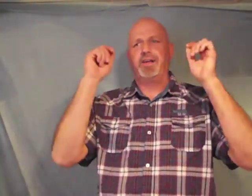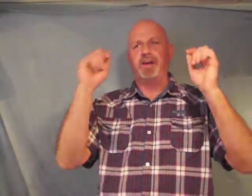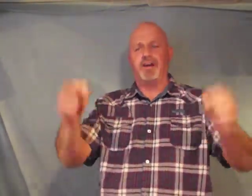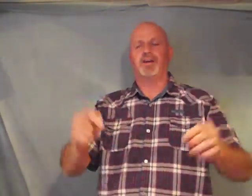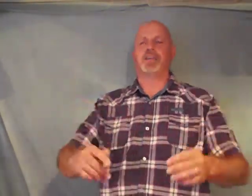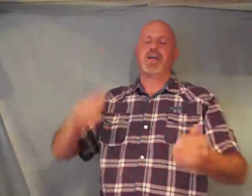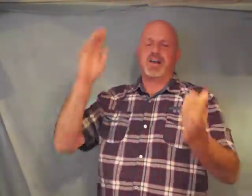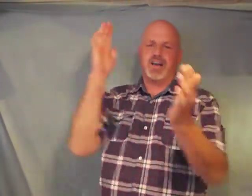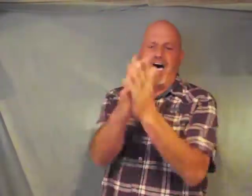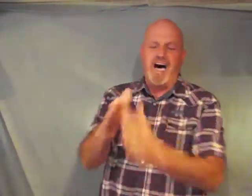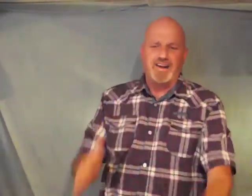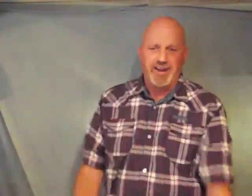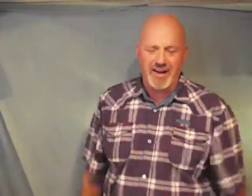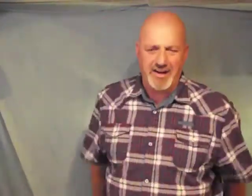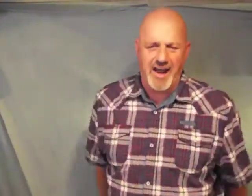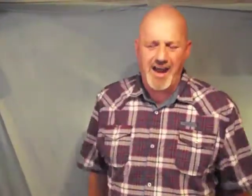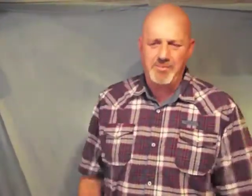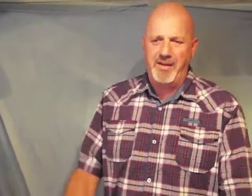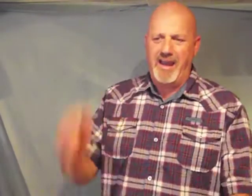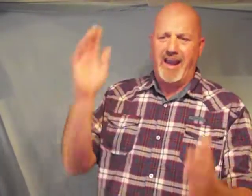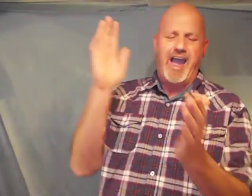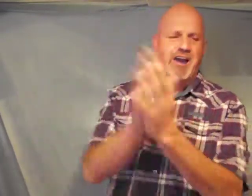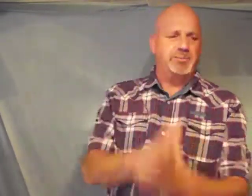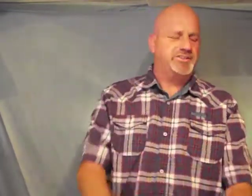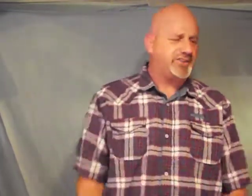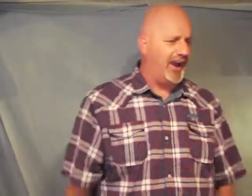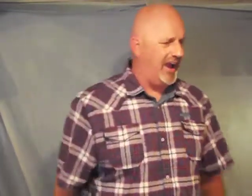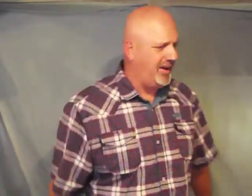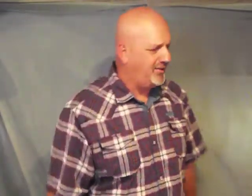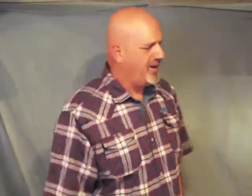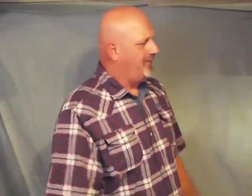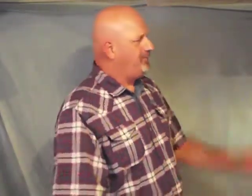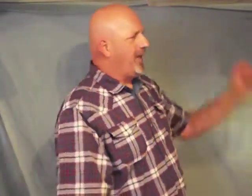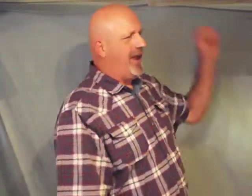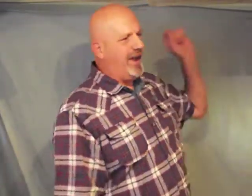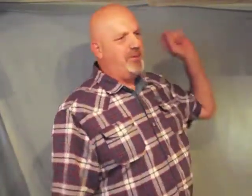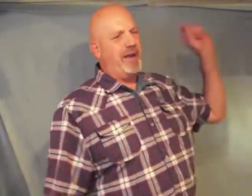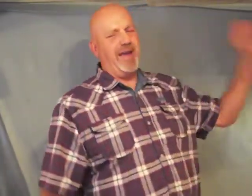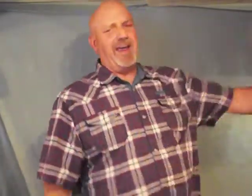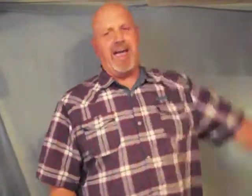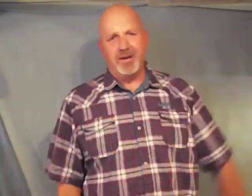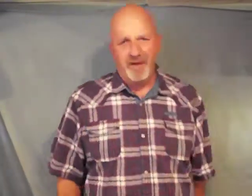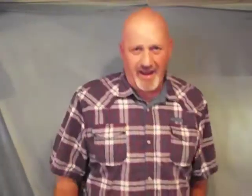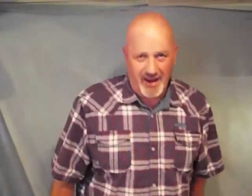the earth God did not make Adam and Steve he made Adam and Eve